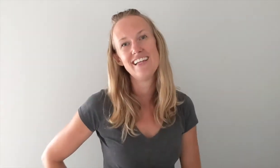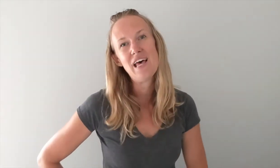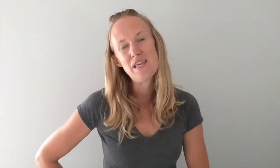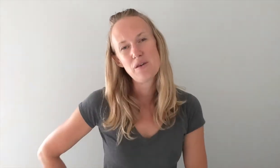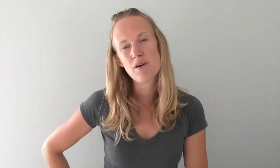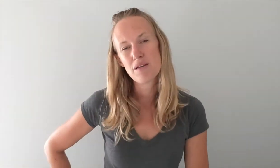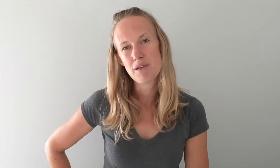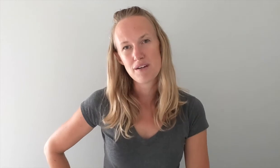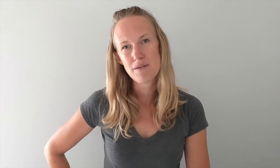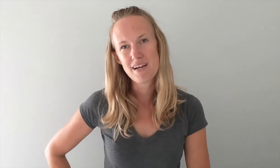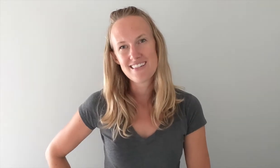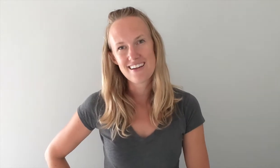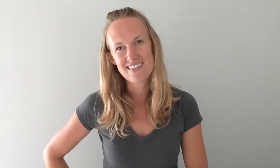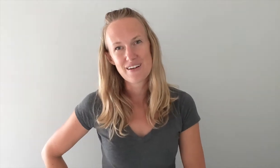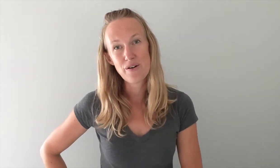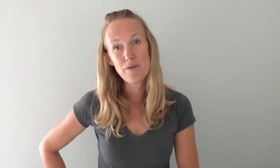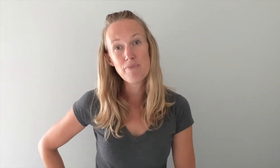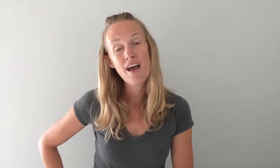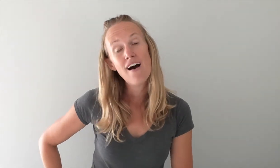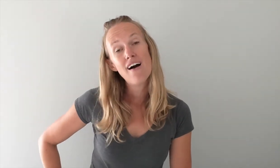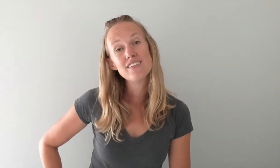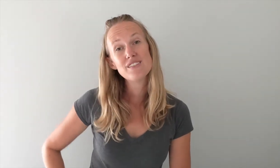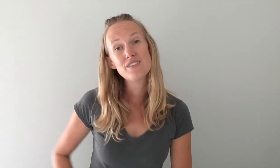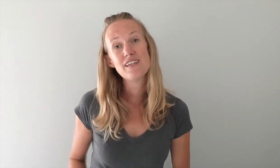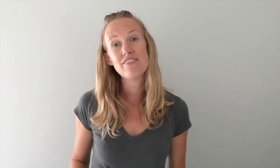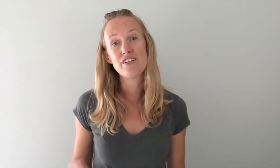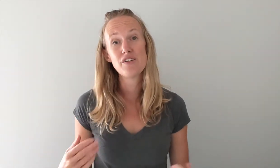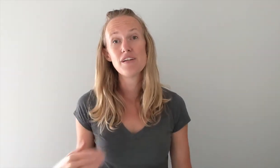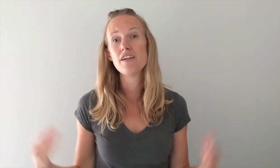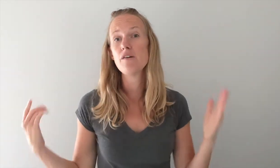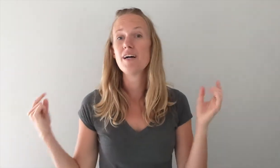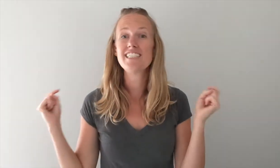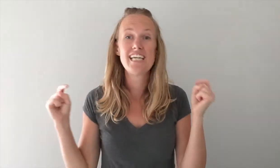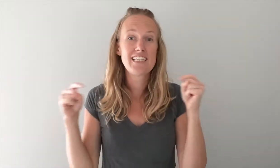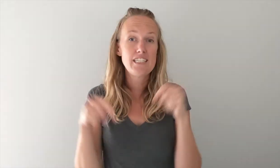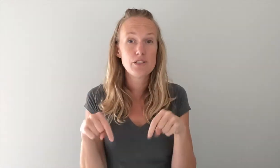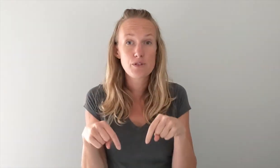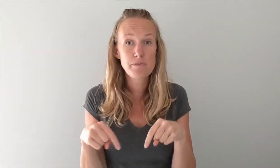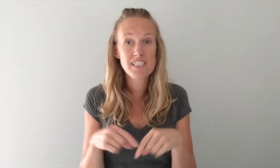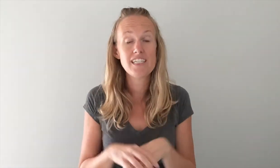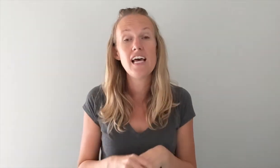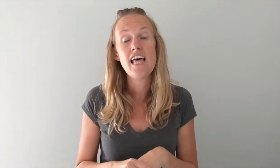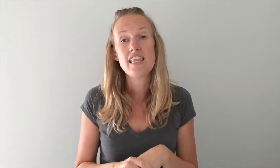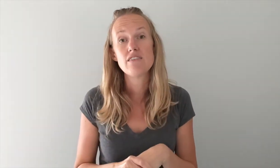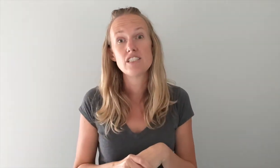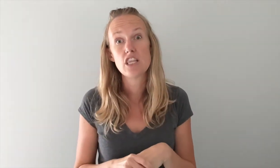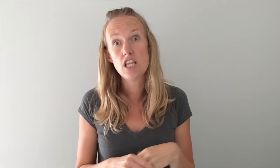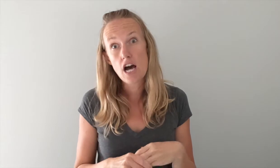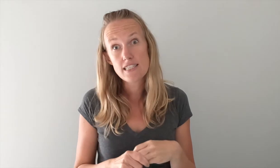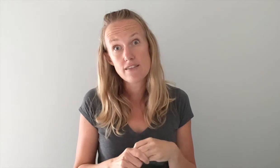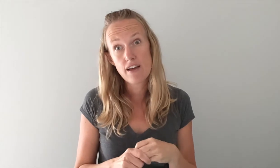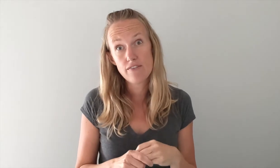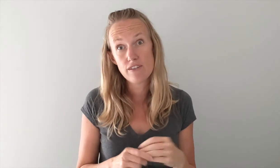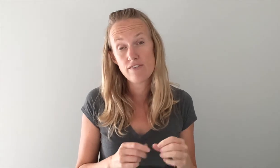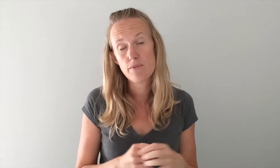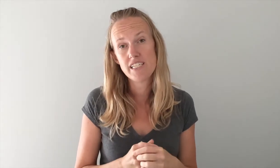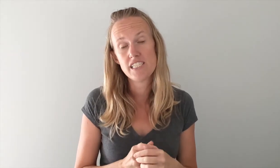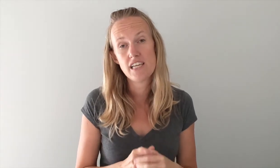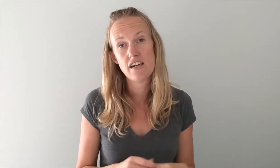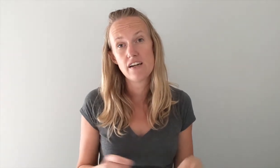you want to mirror my signs at home. Also if you're new here you'll want to check the description. There is lots of helpful information there.